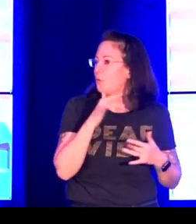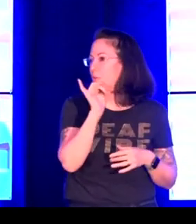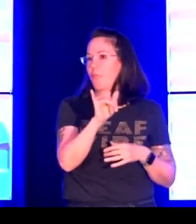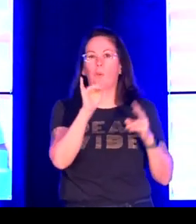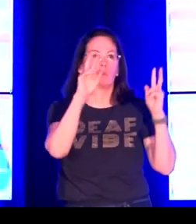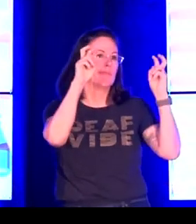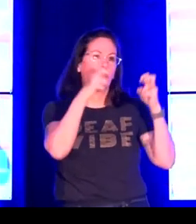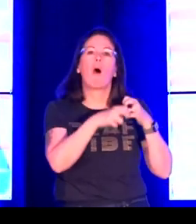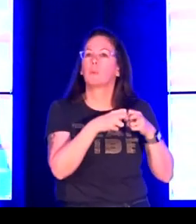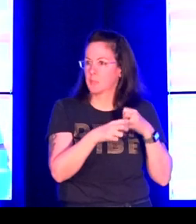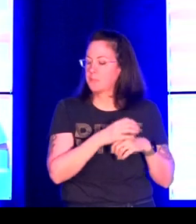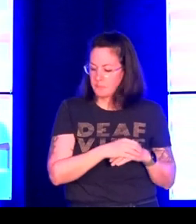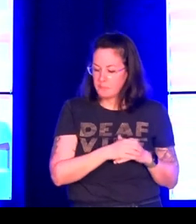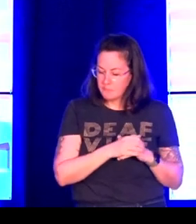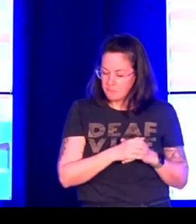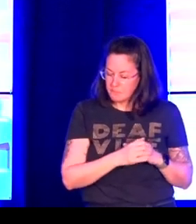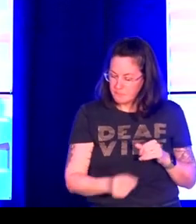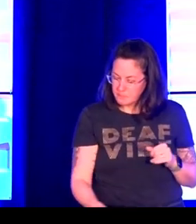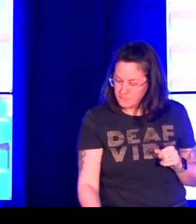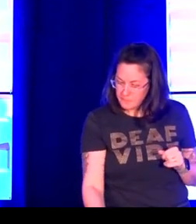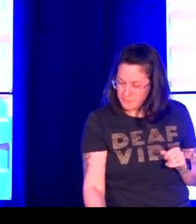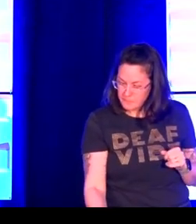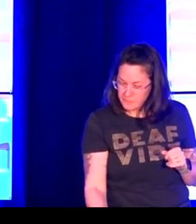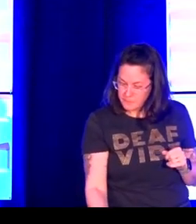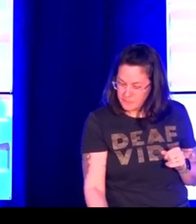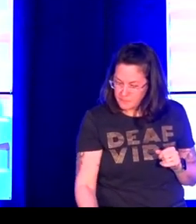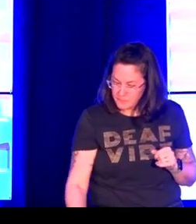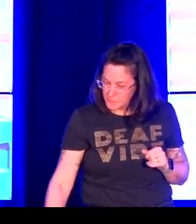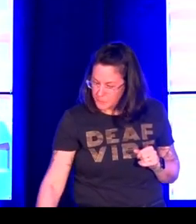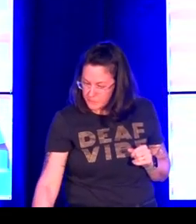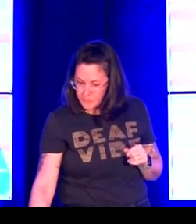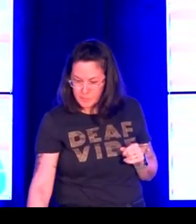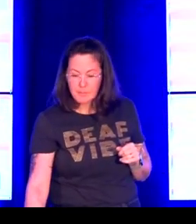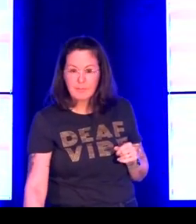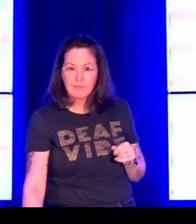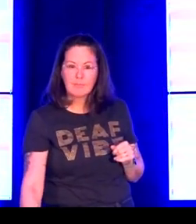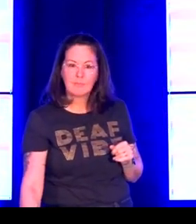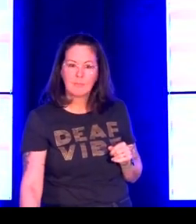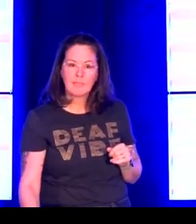three tools that we can use to address these kinds of problems